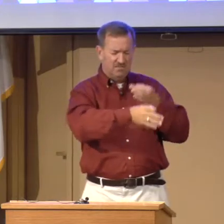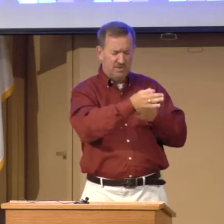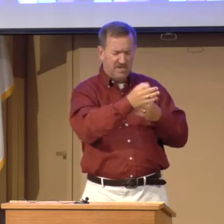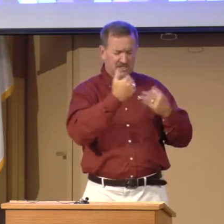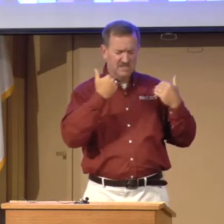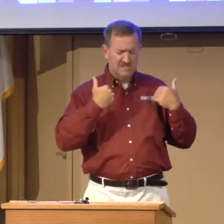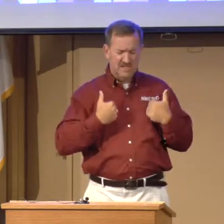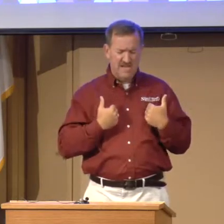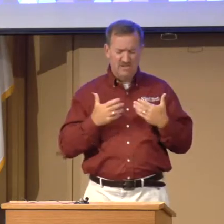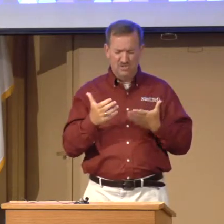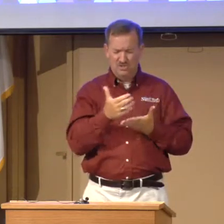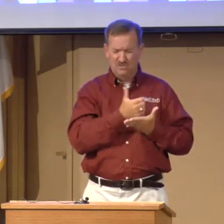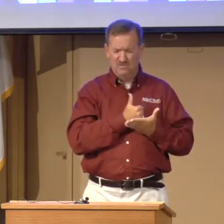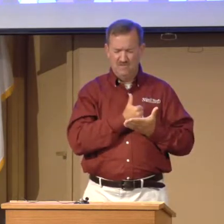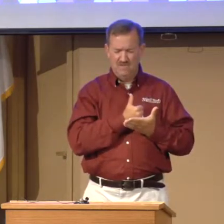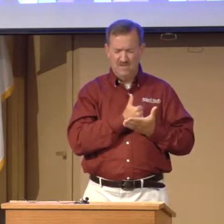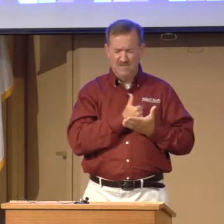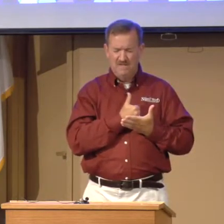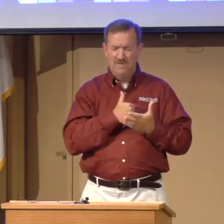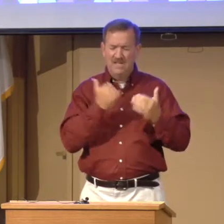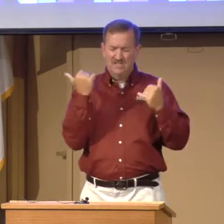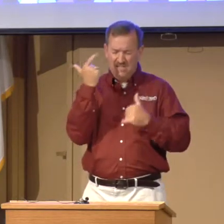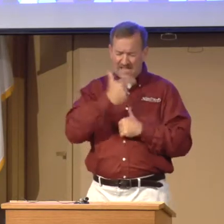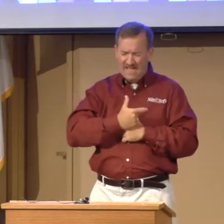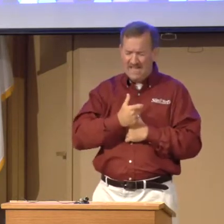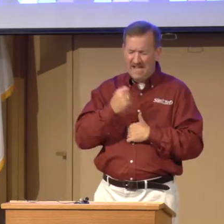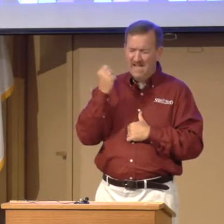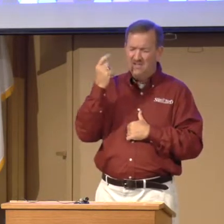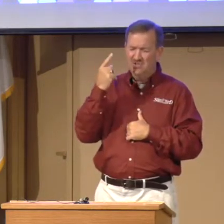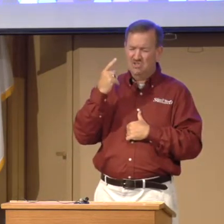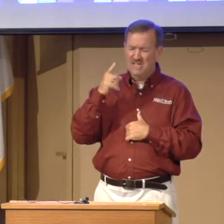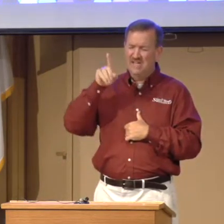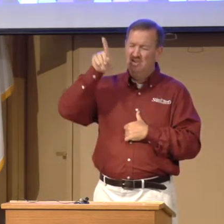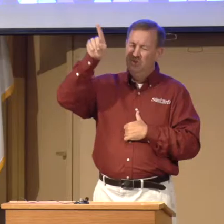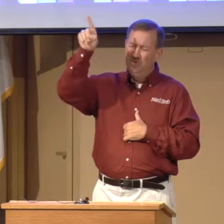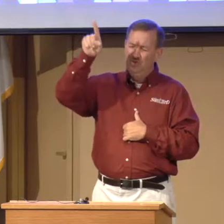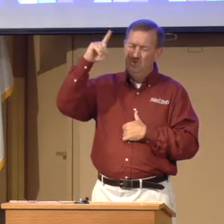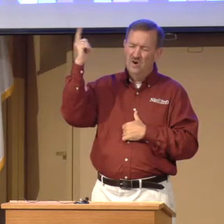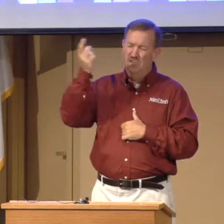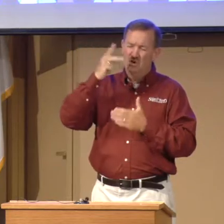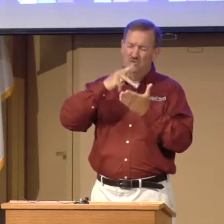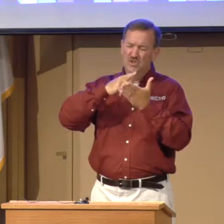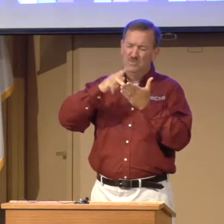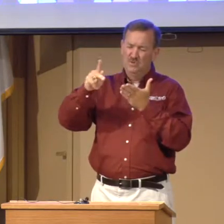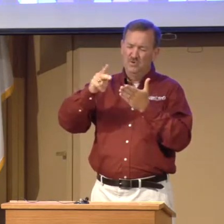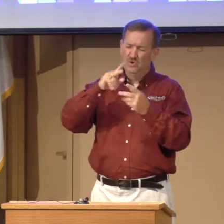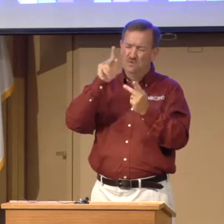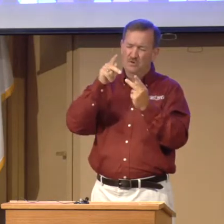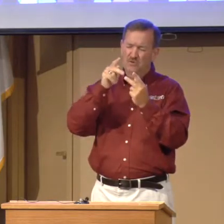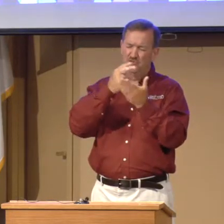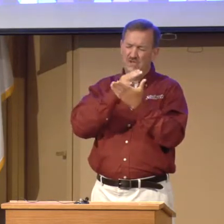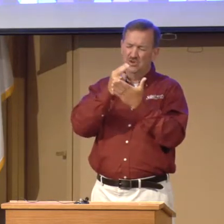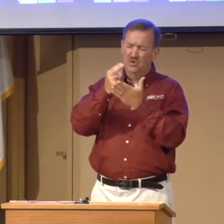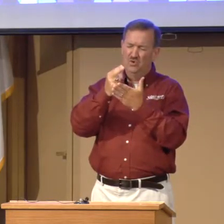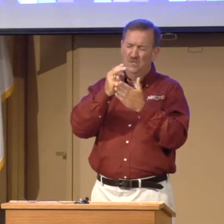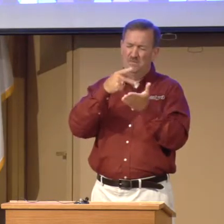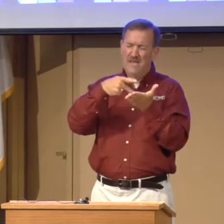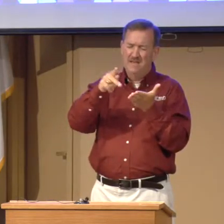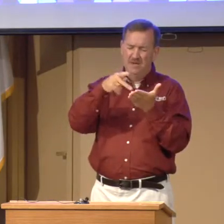the place that I deserve. And today, I understand you are the only pure, perfect, and holy payment